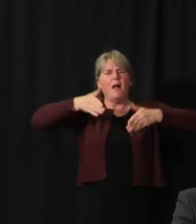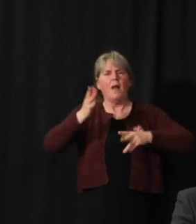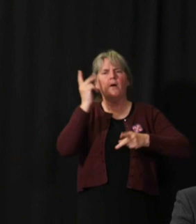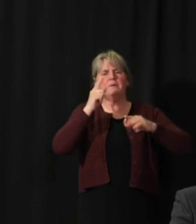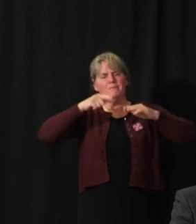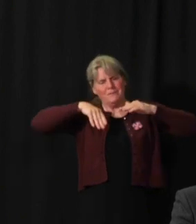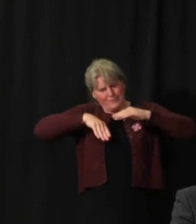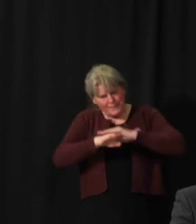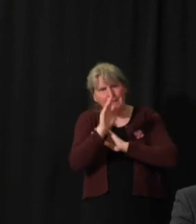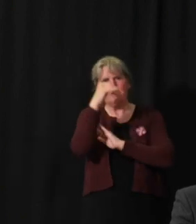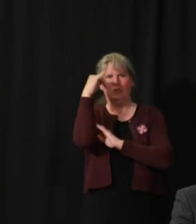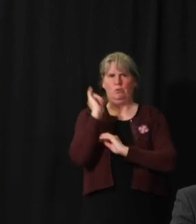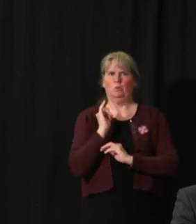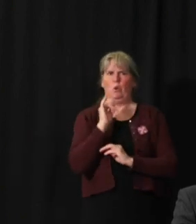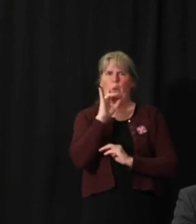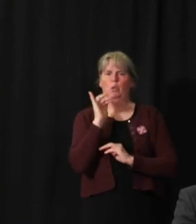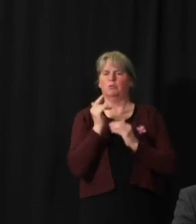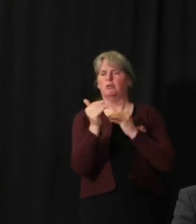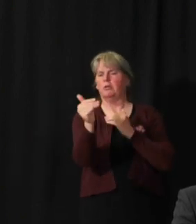weeks to come.